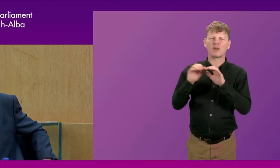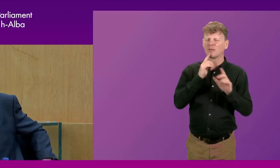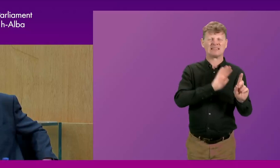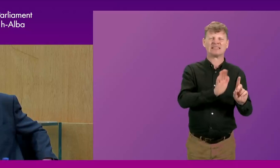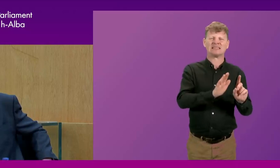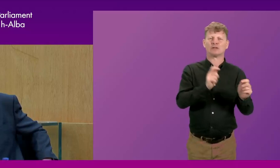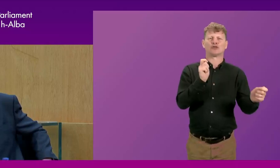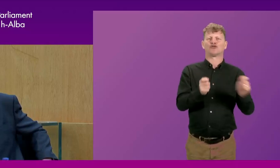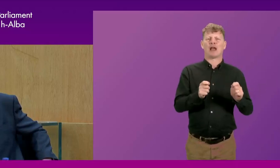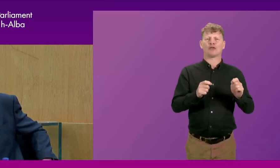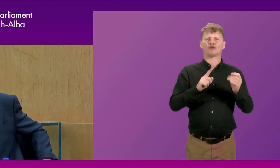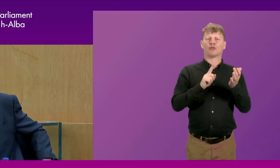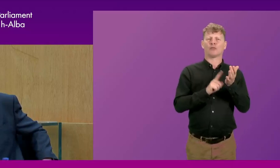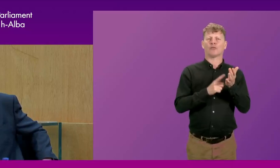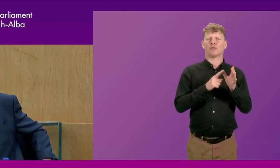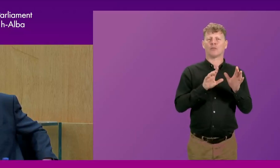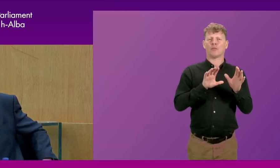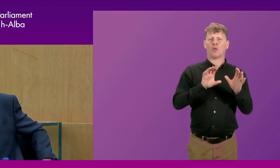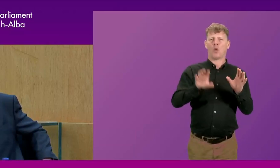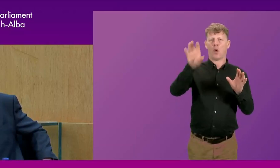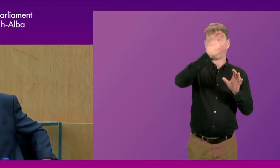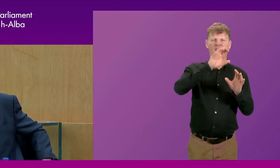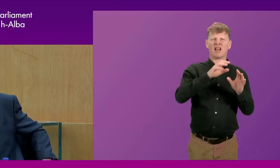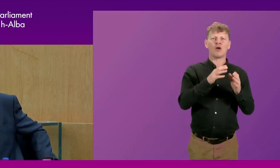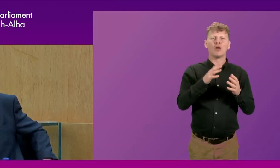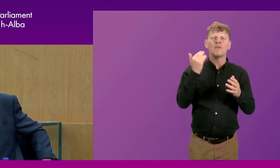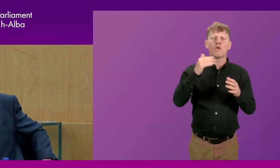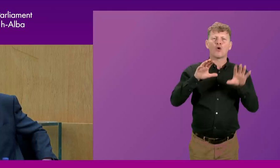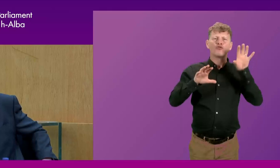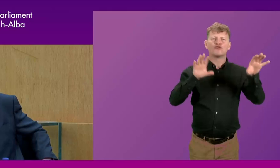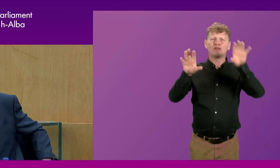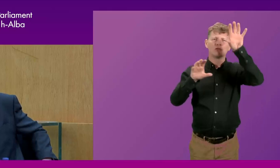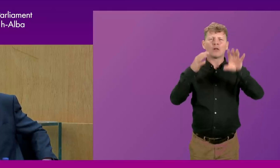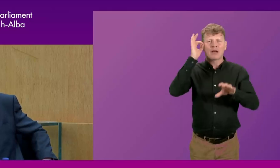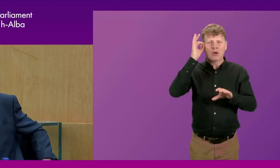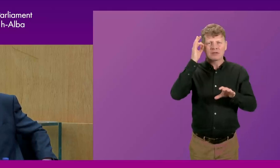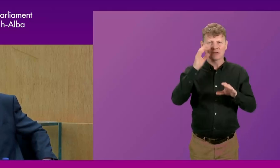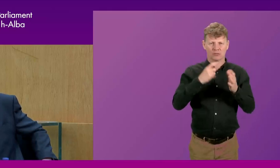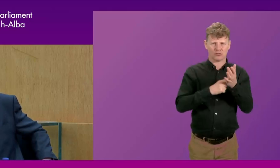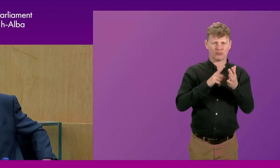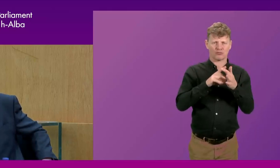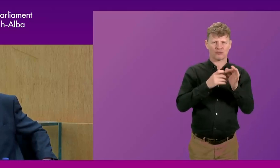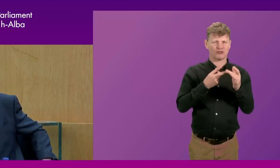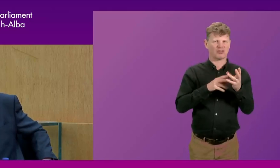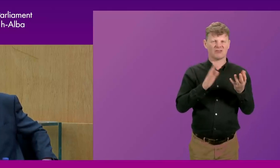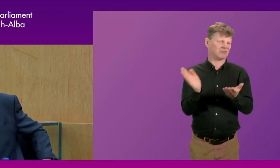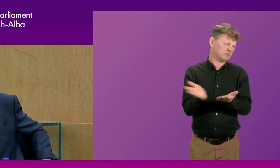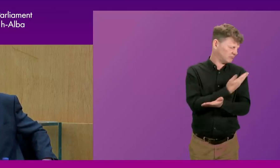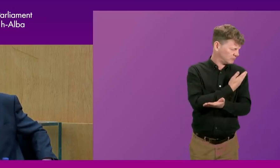local government and get rid of the old system of regional councils and district councils and replace it with 32